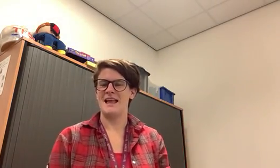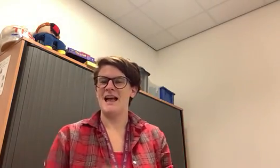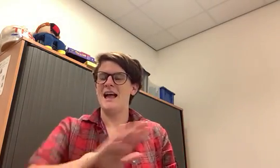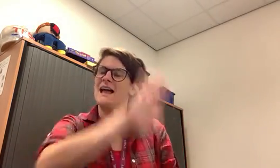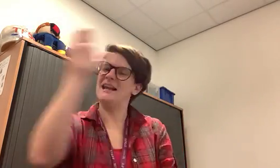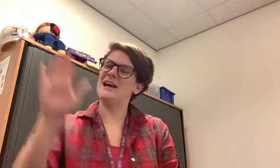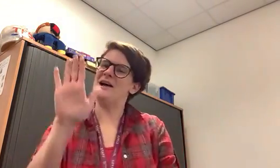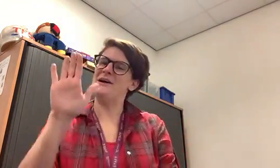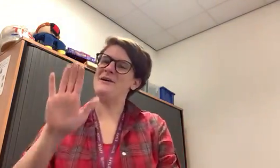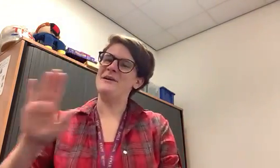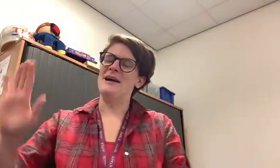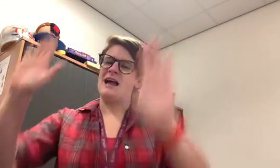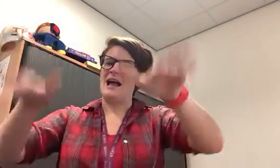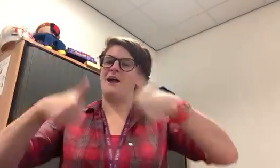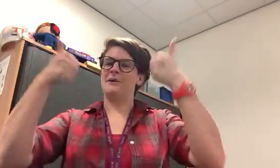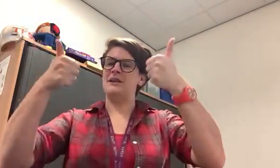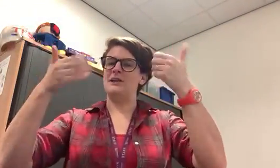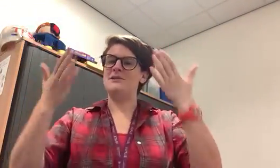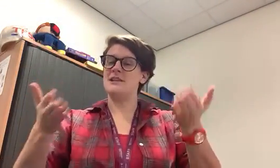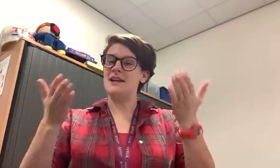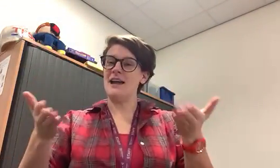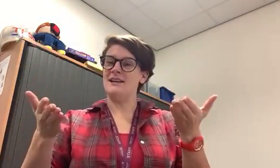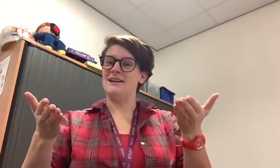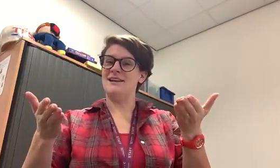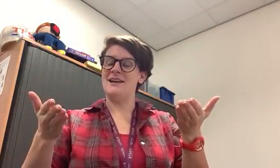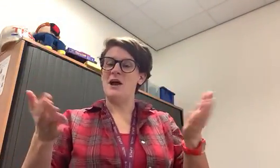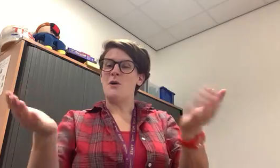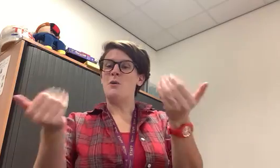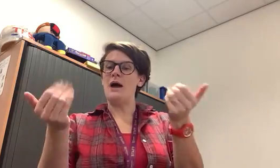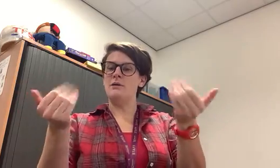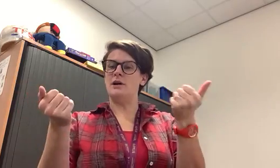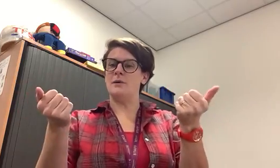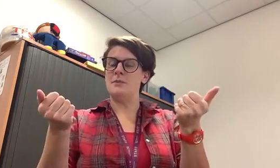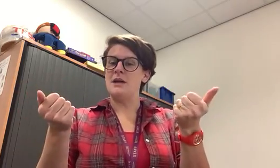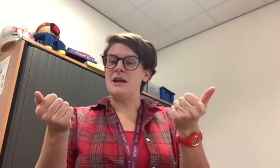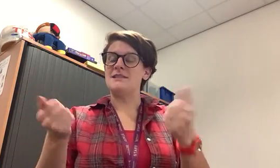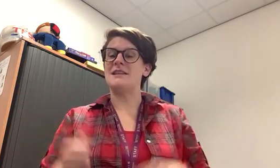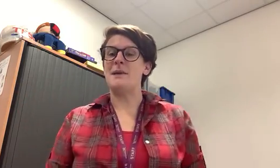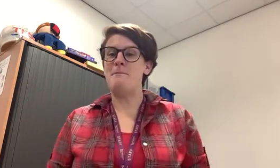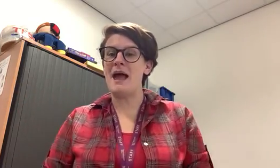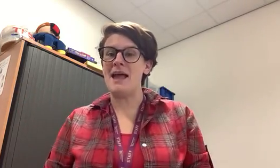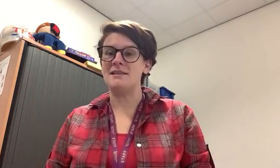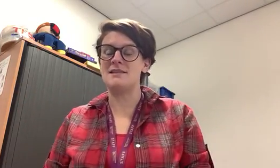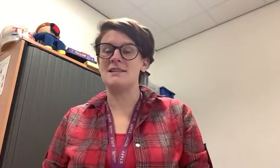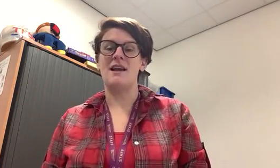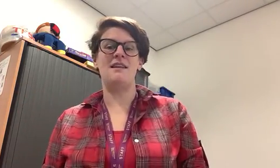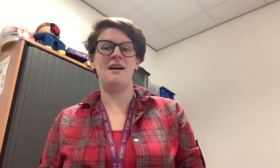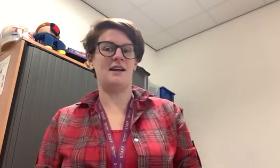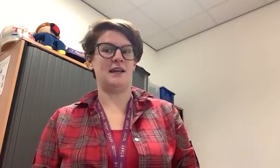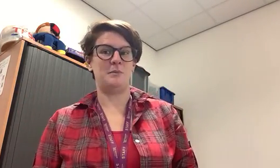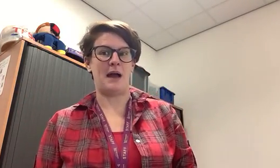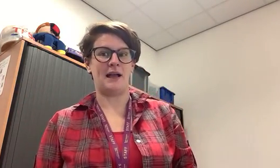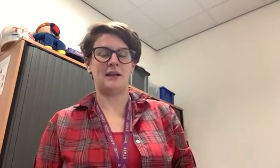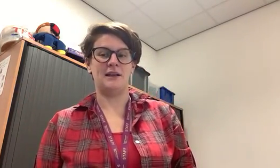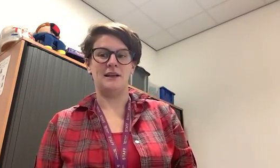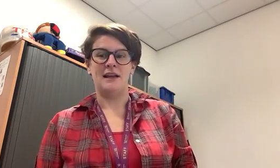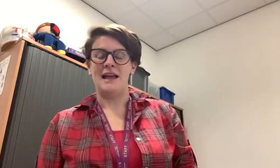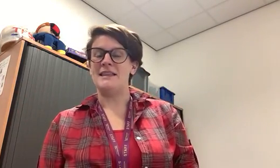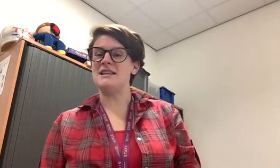hello how are you today welcome to the pets learning pack this